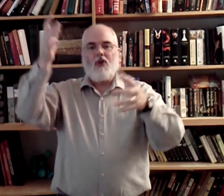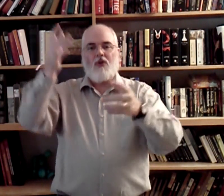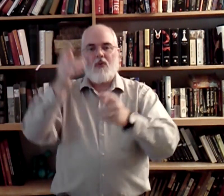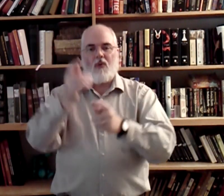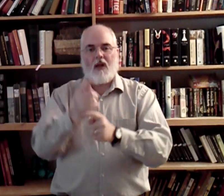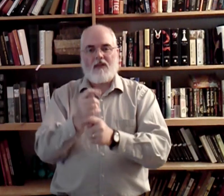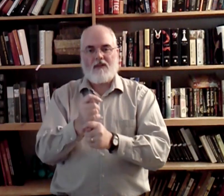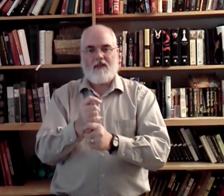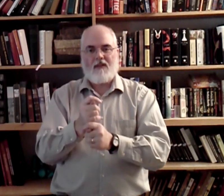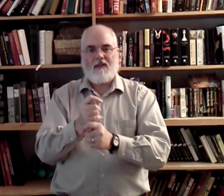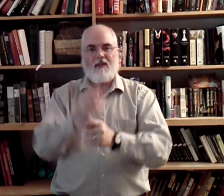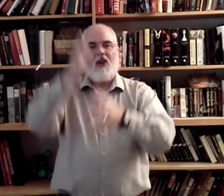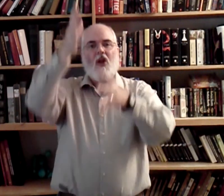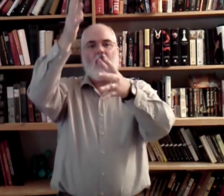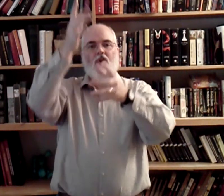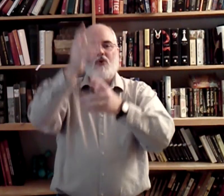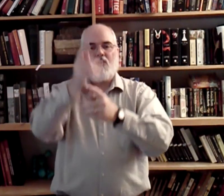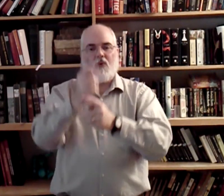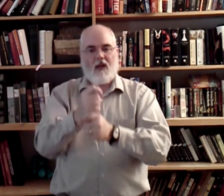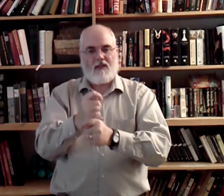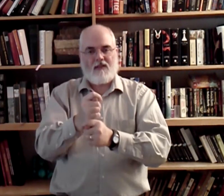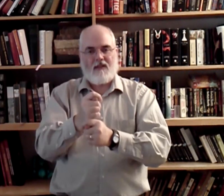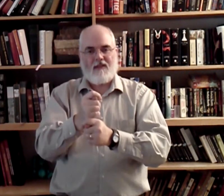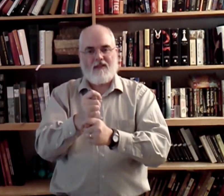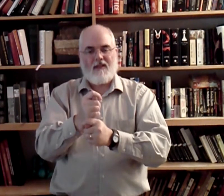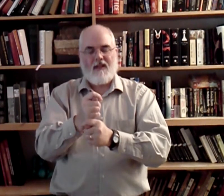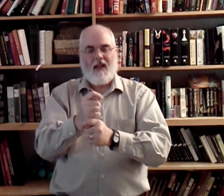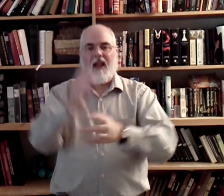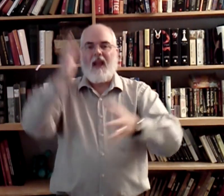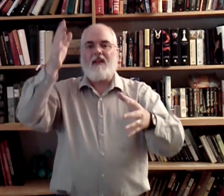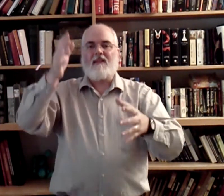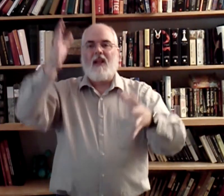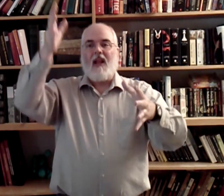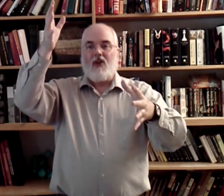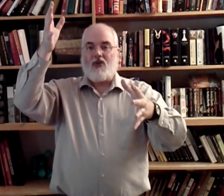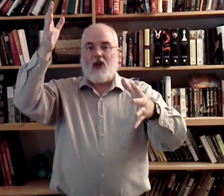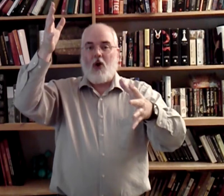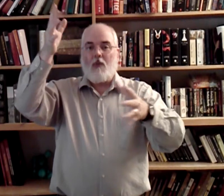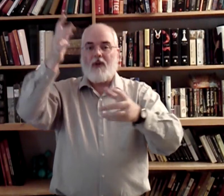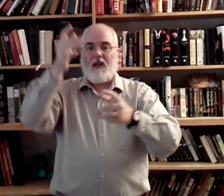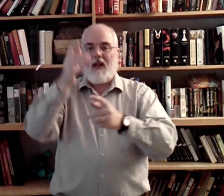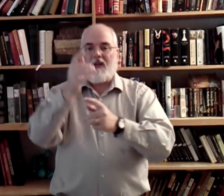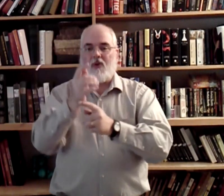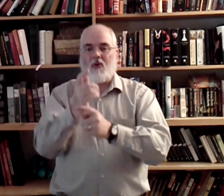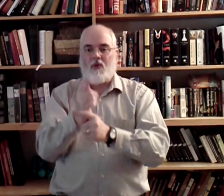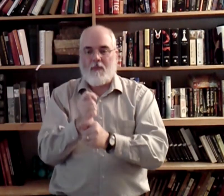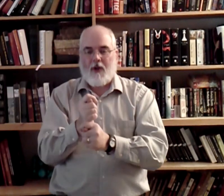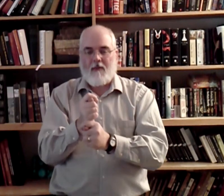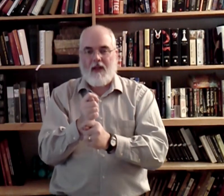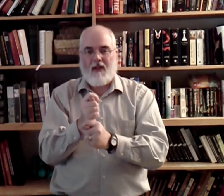Trust. Trust. Trust. And it. You start open. And you bring them together